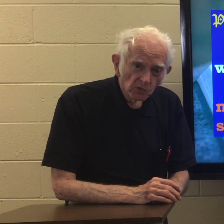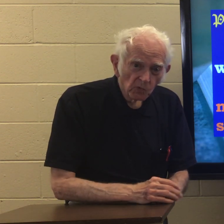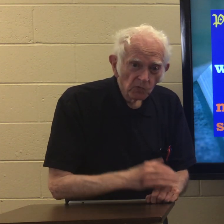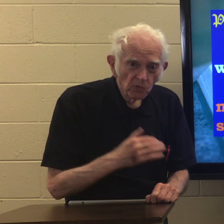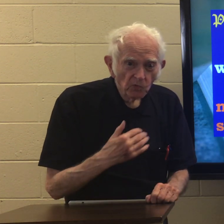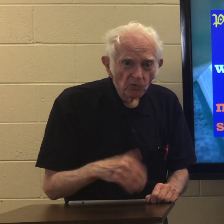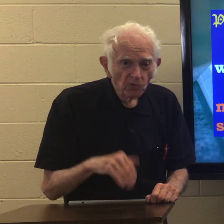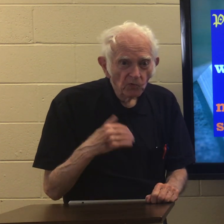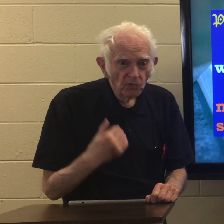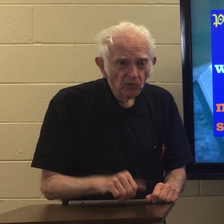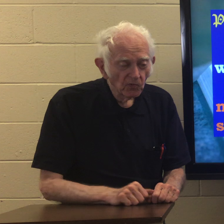Wow.